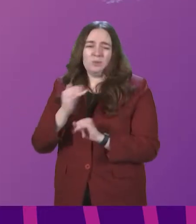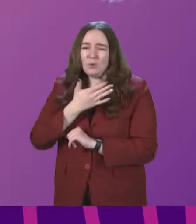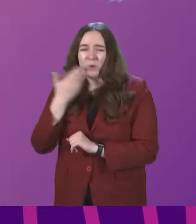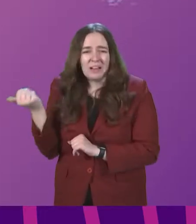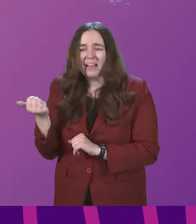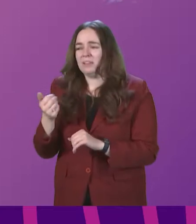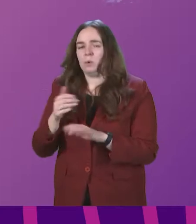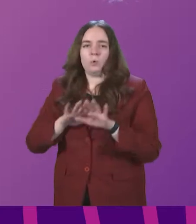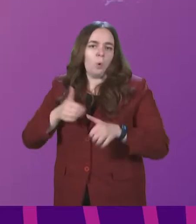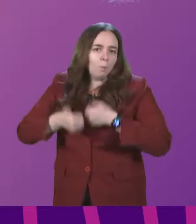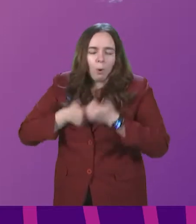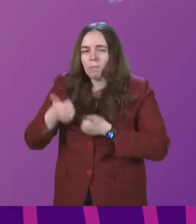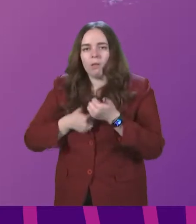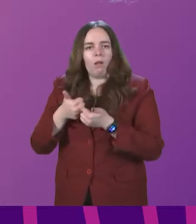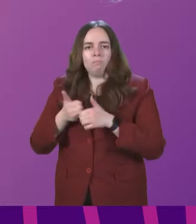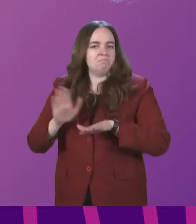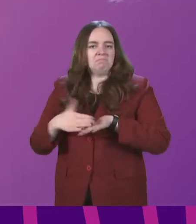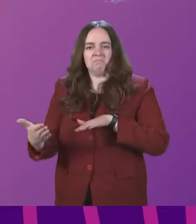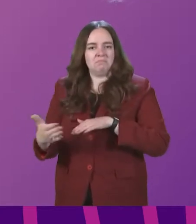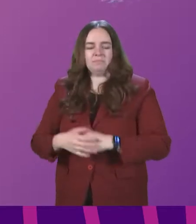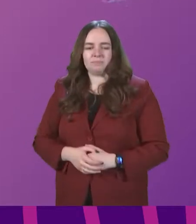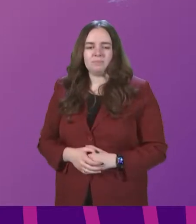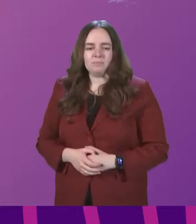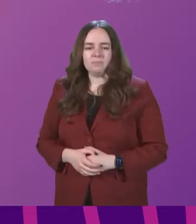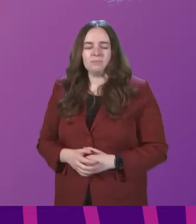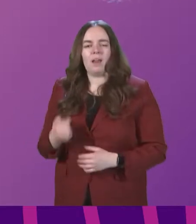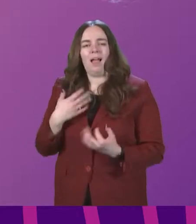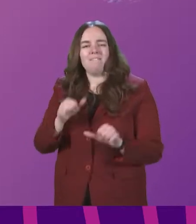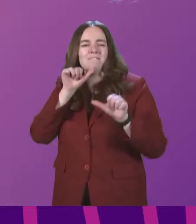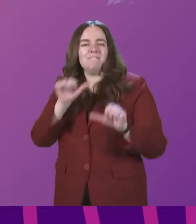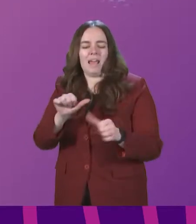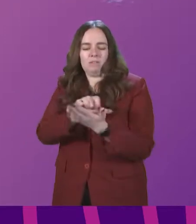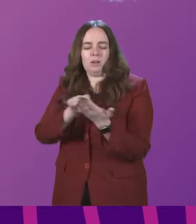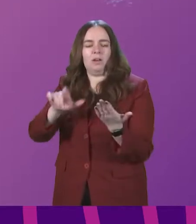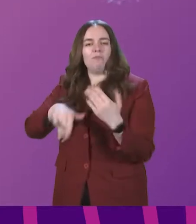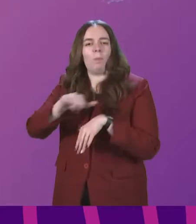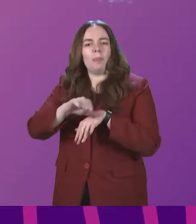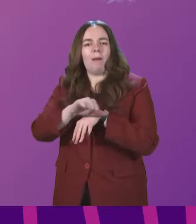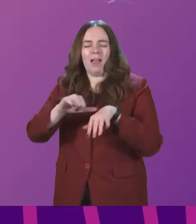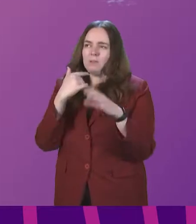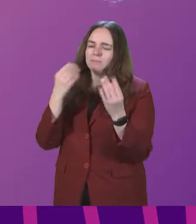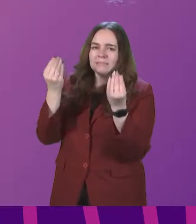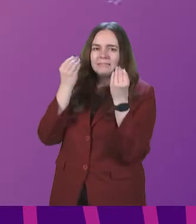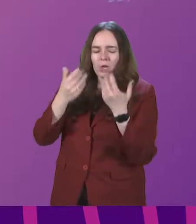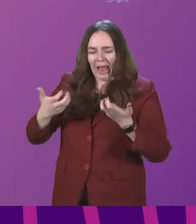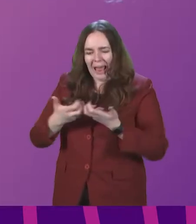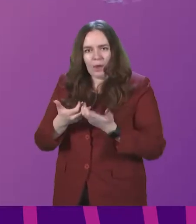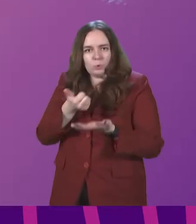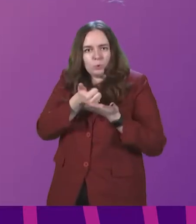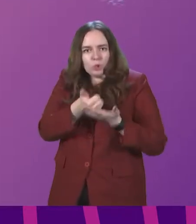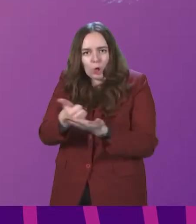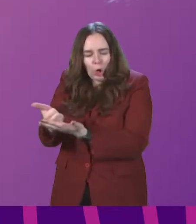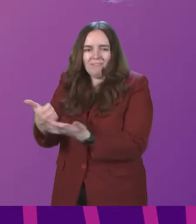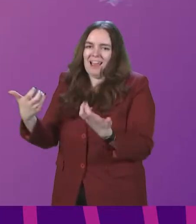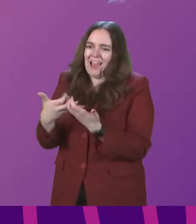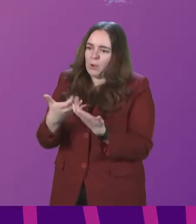unpopular it may be. And I have a favourite passage in the Bible, which teaches me how to serve and how to shine